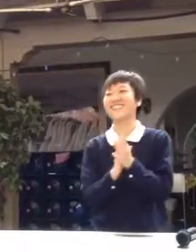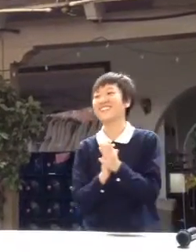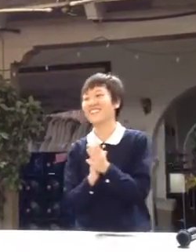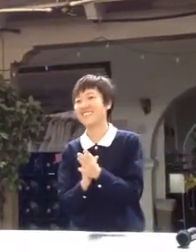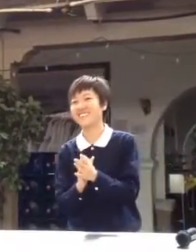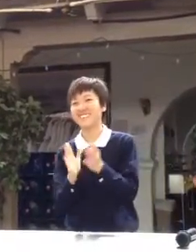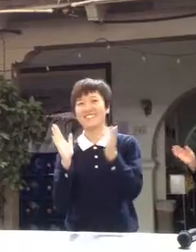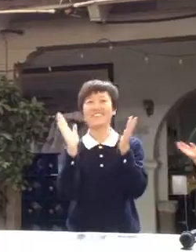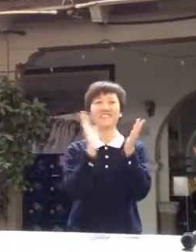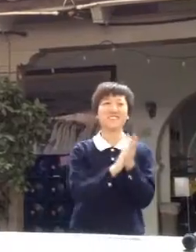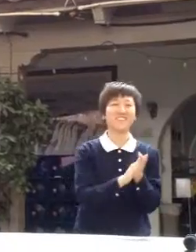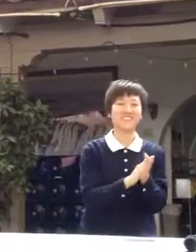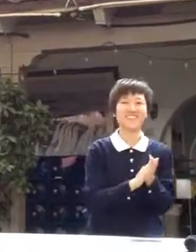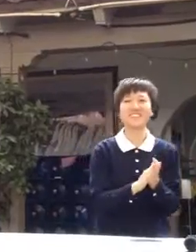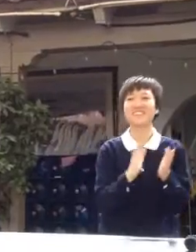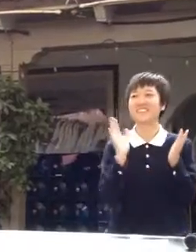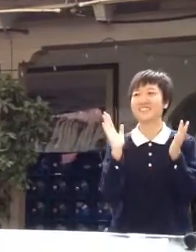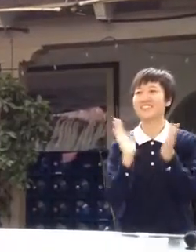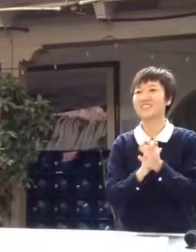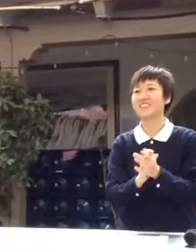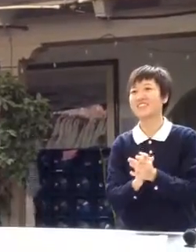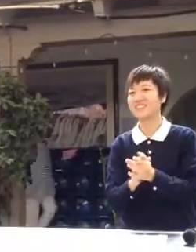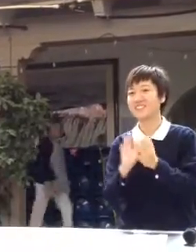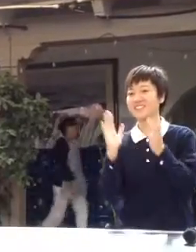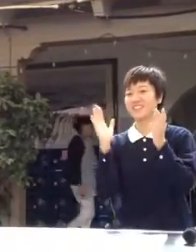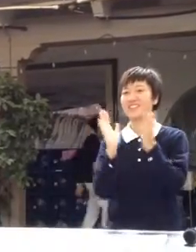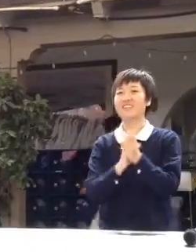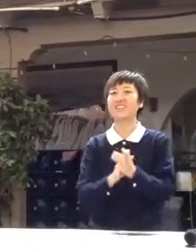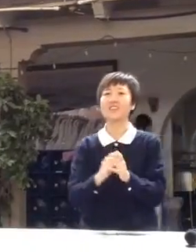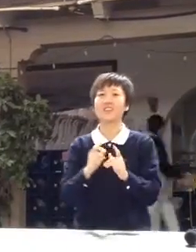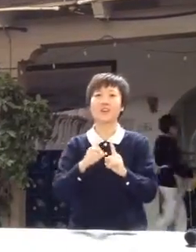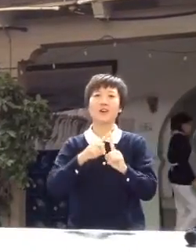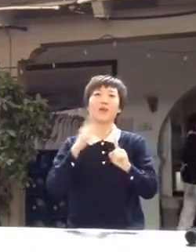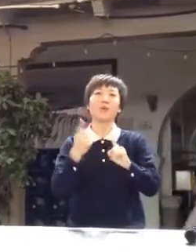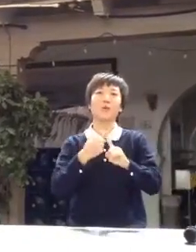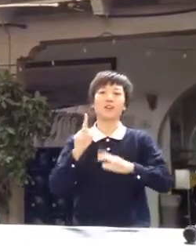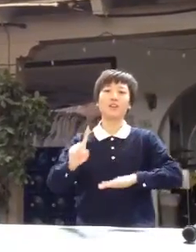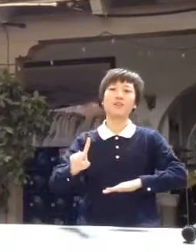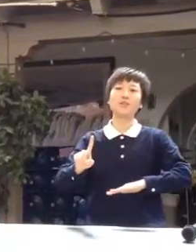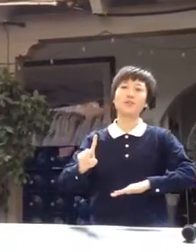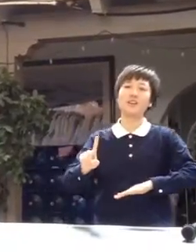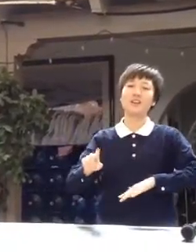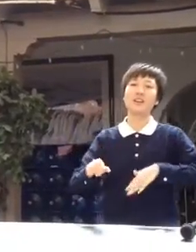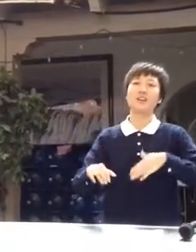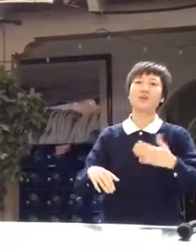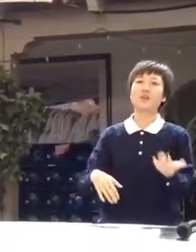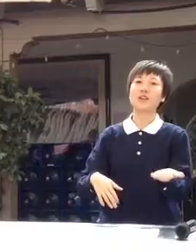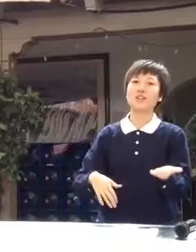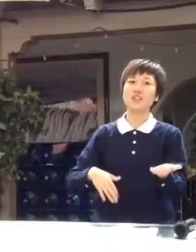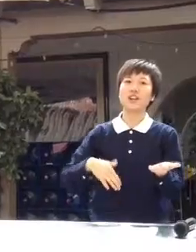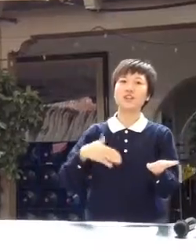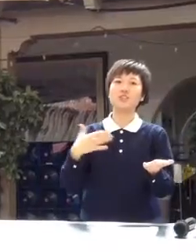and you reach out